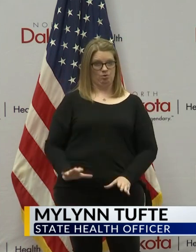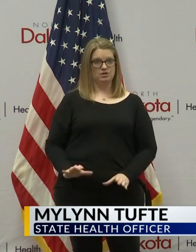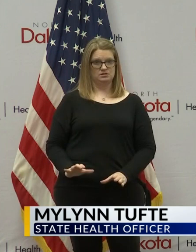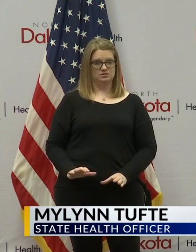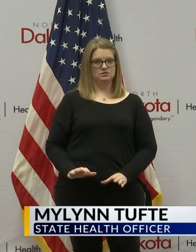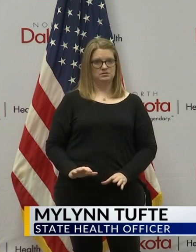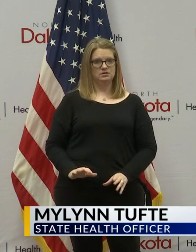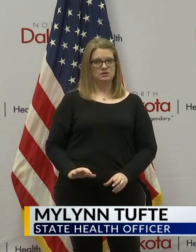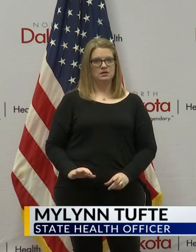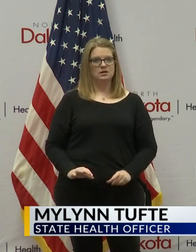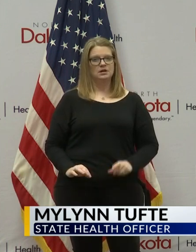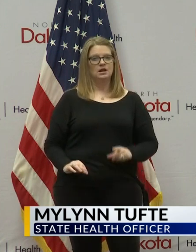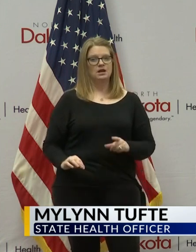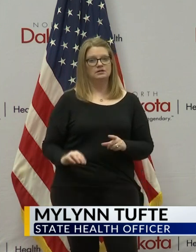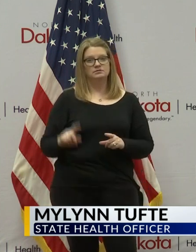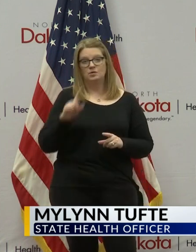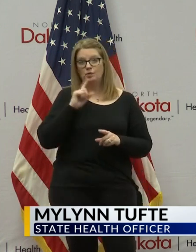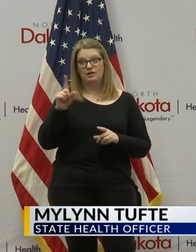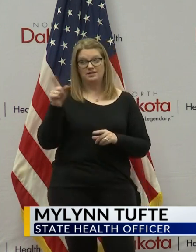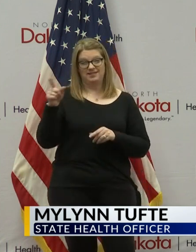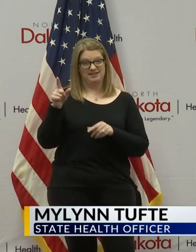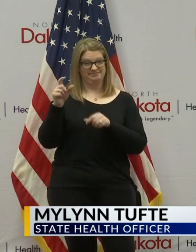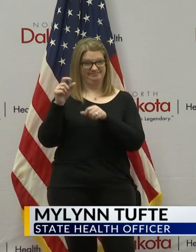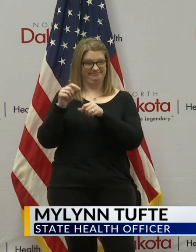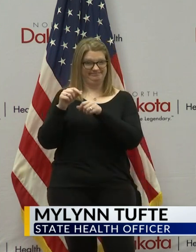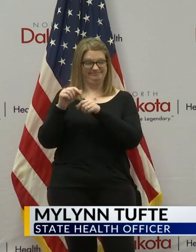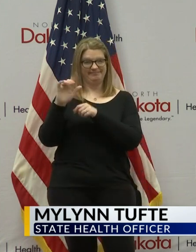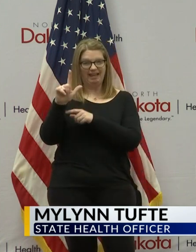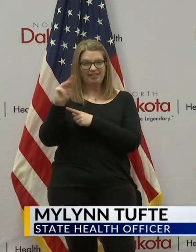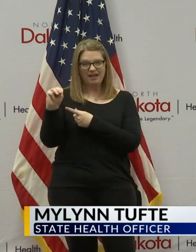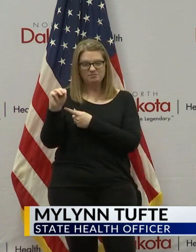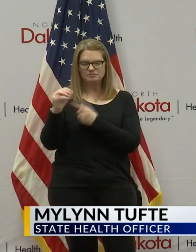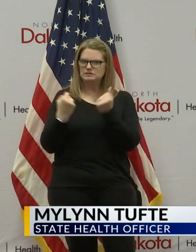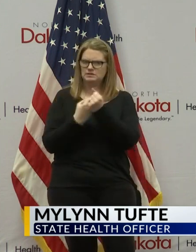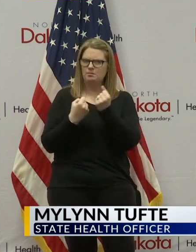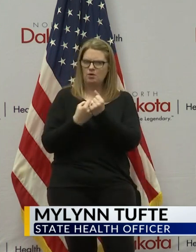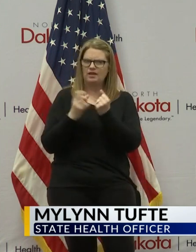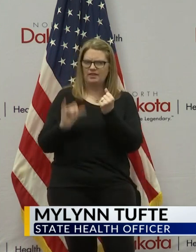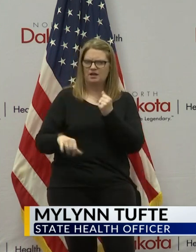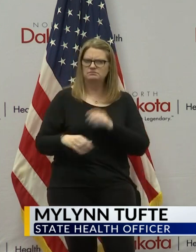employer has done everything to, is helping to support that.